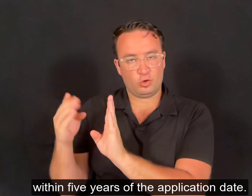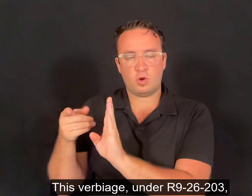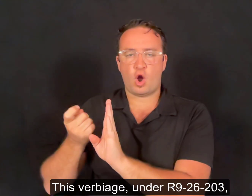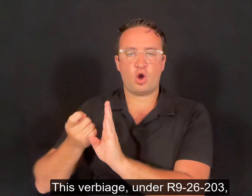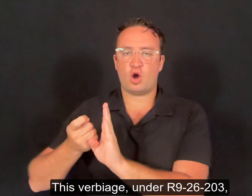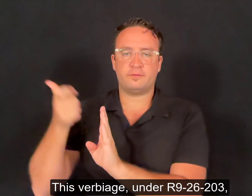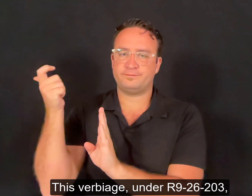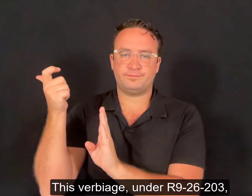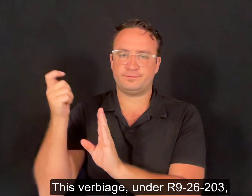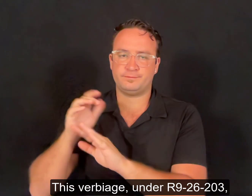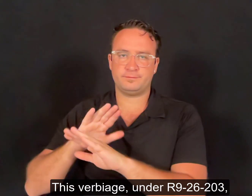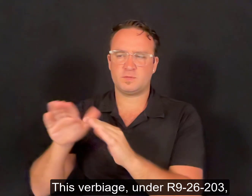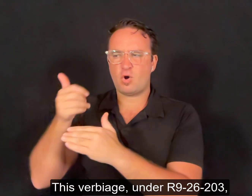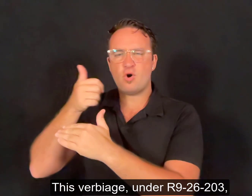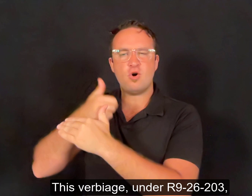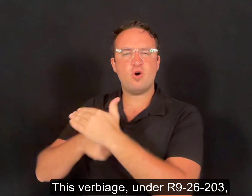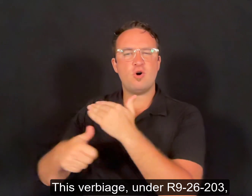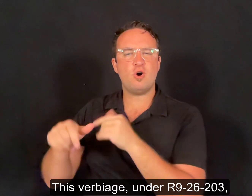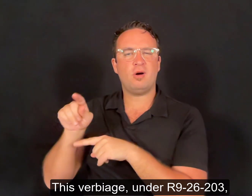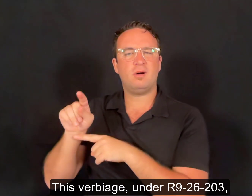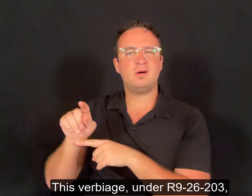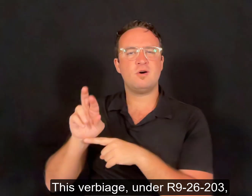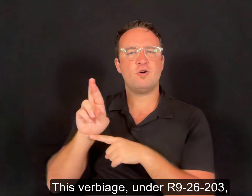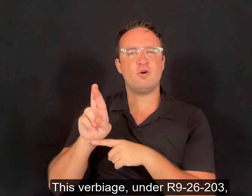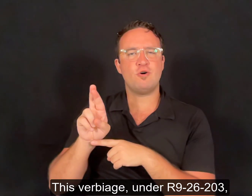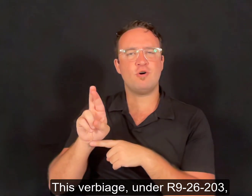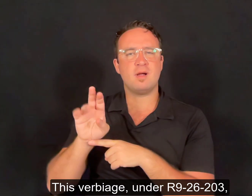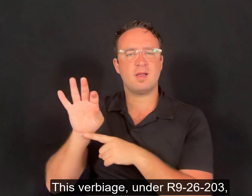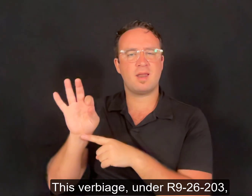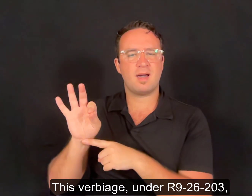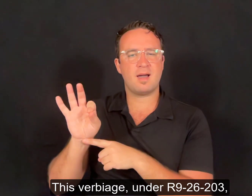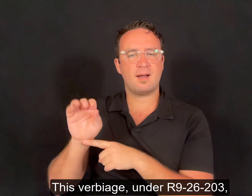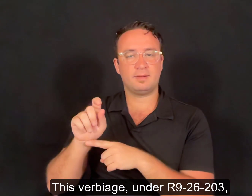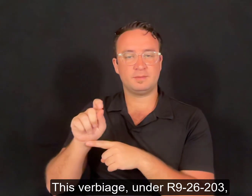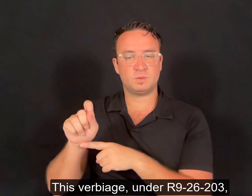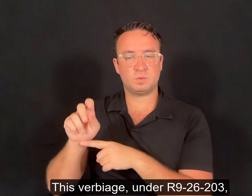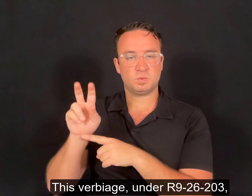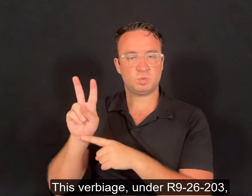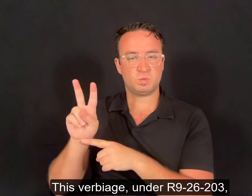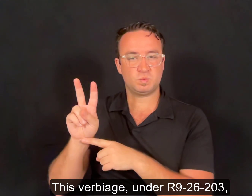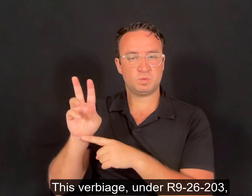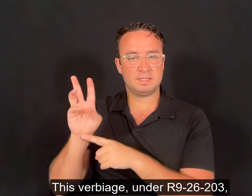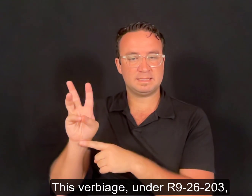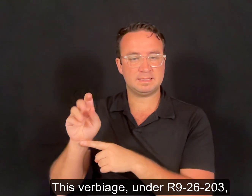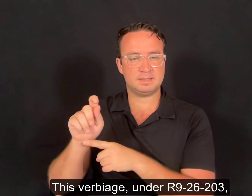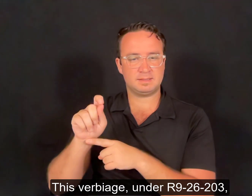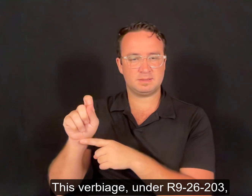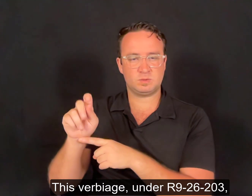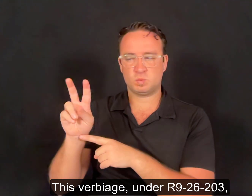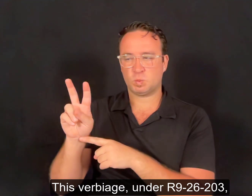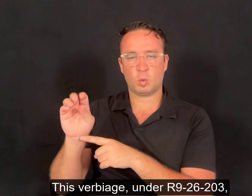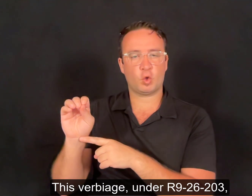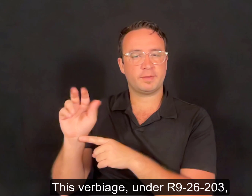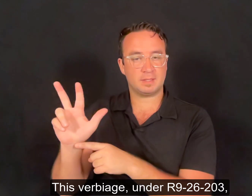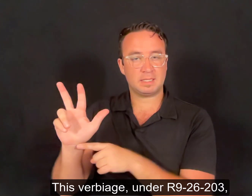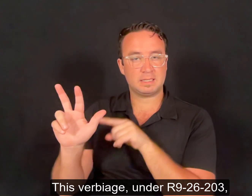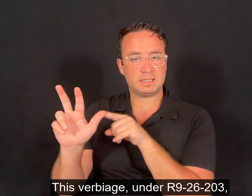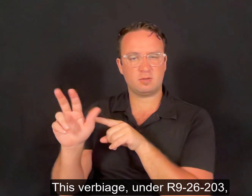This verbiage, under R9-26-203,